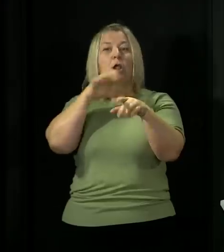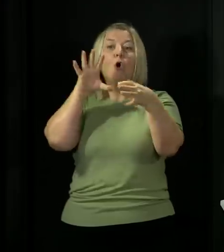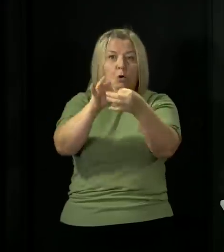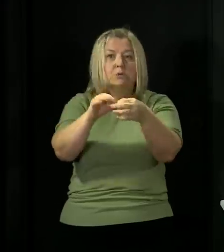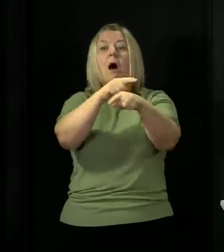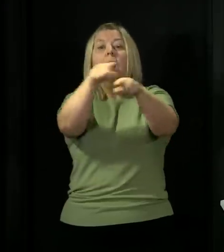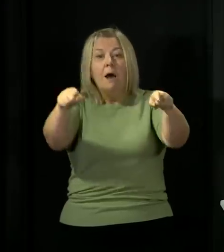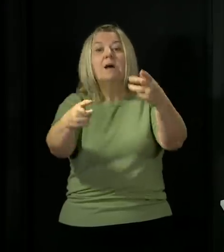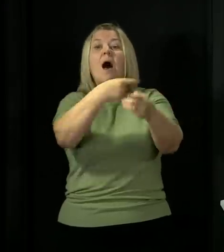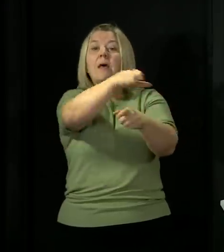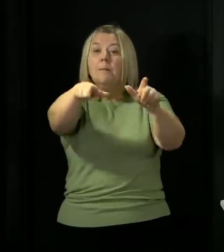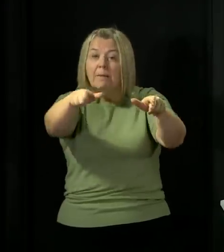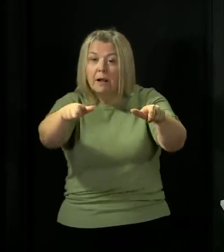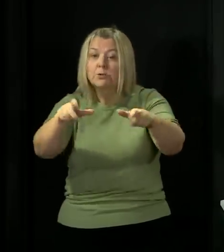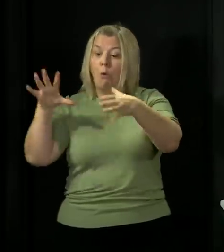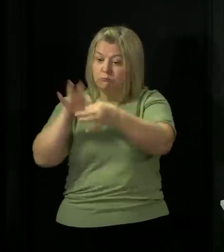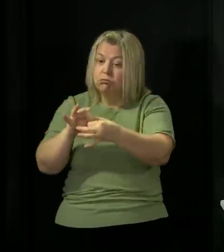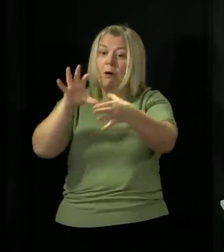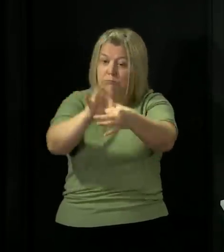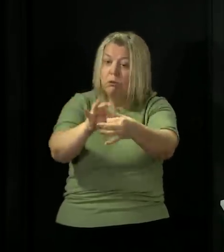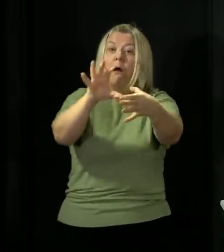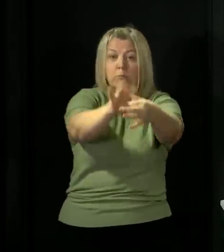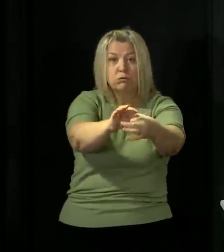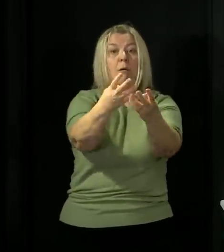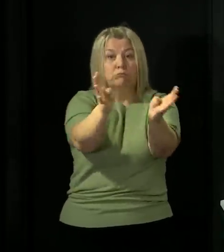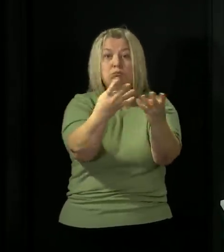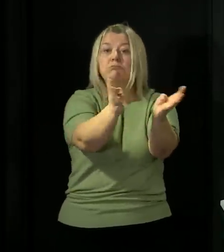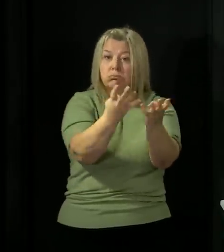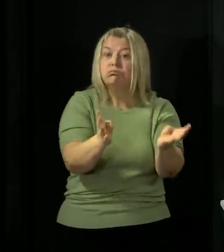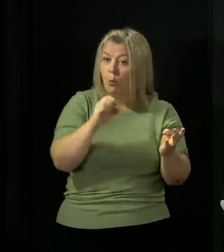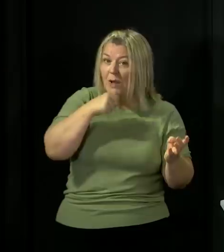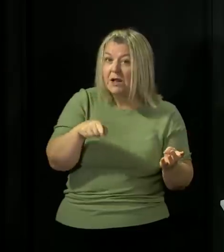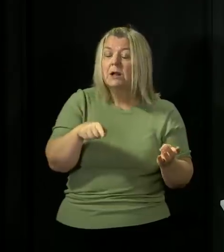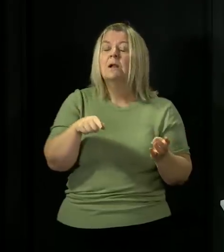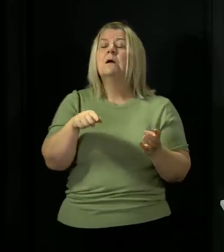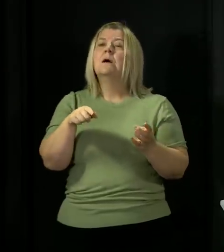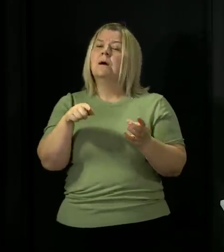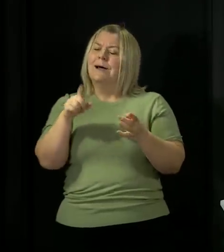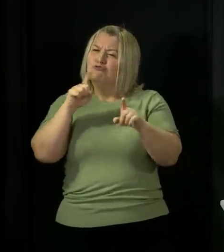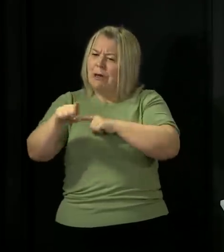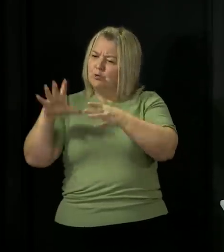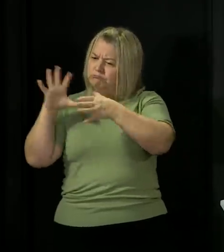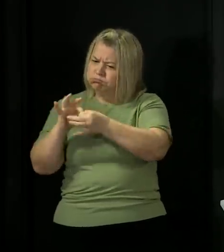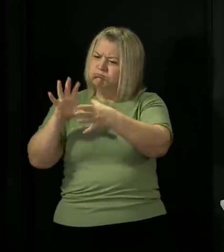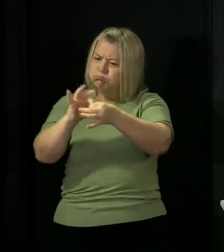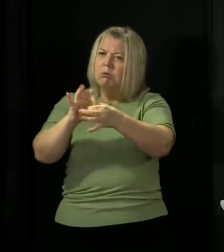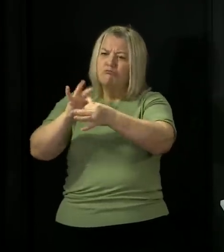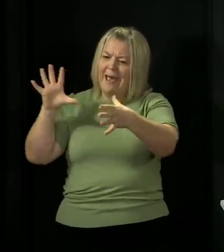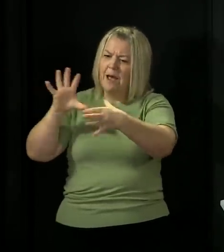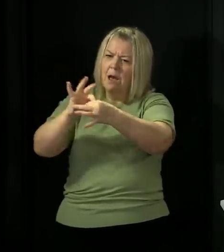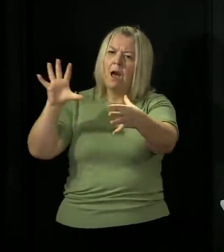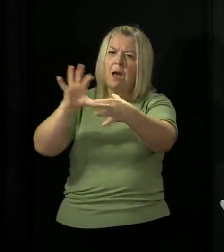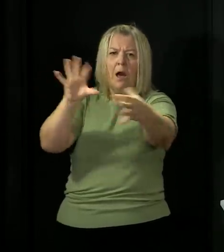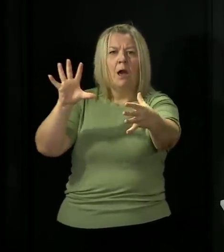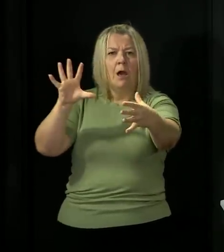symptoms they get tested and the process starts again with their contacts. It is all about breaking the chain of transmission of the virus